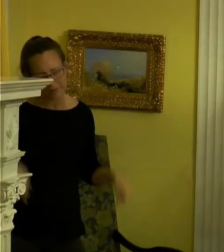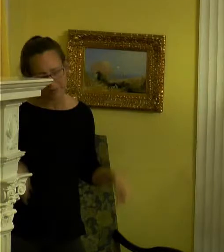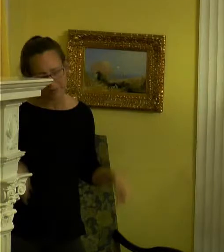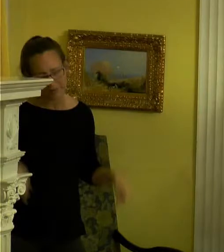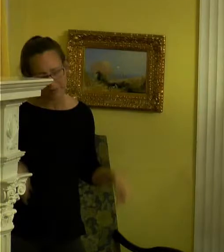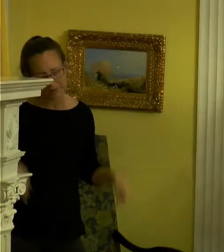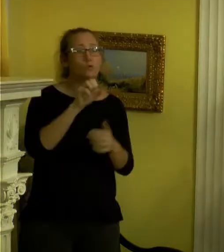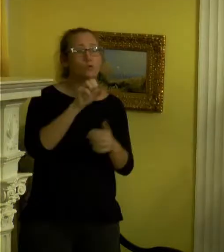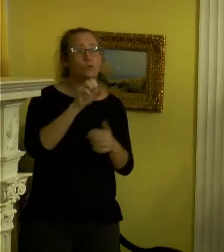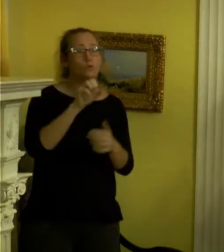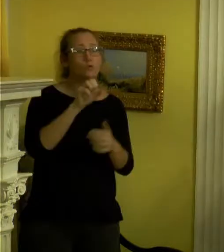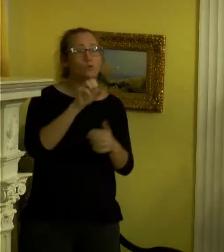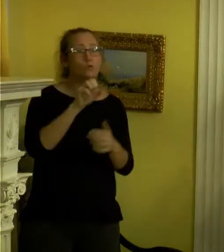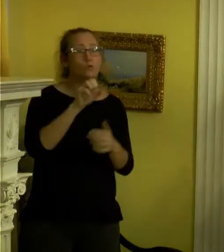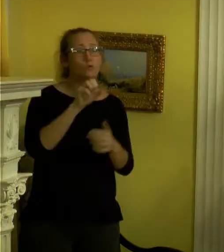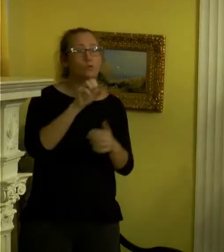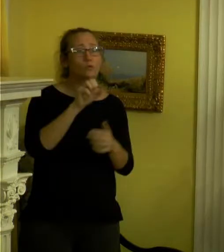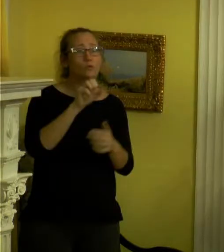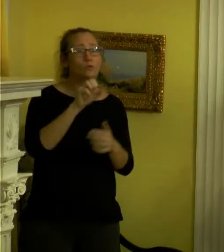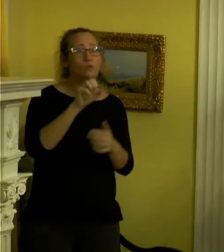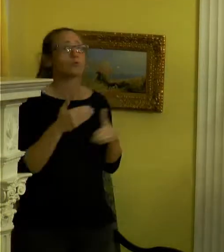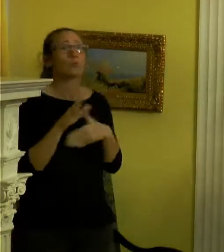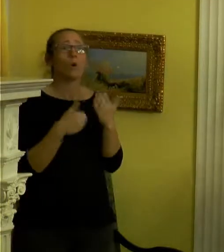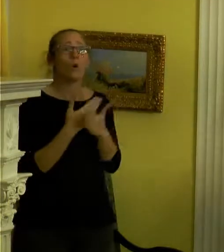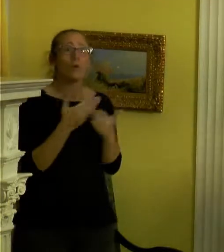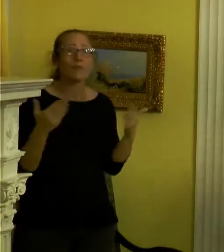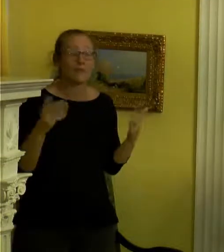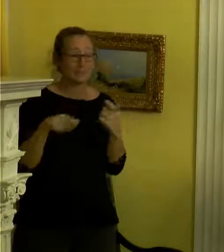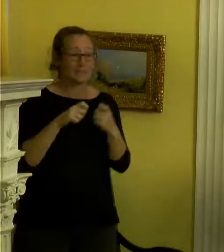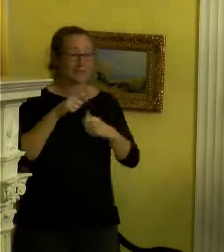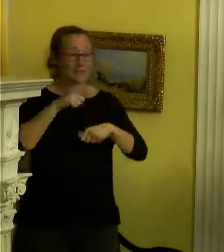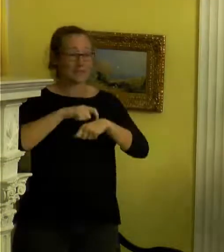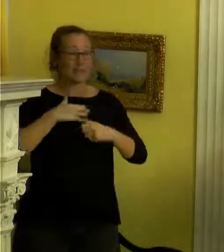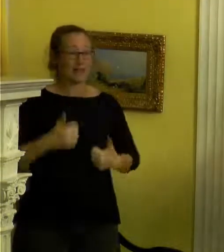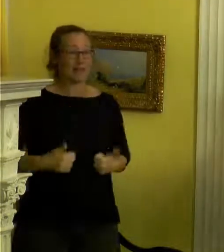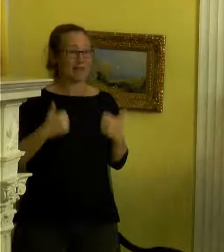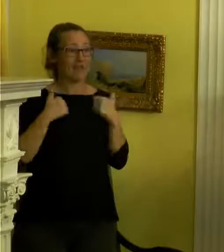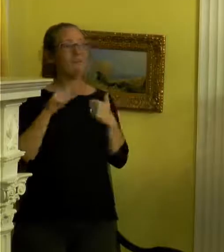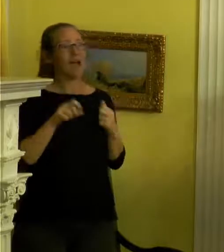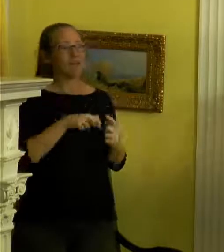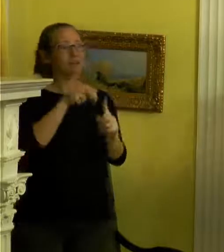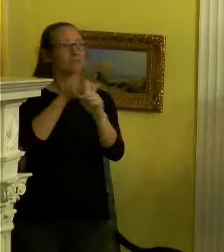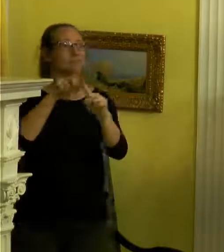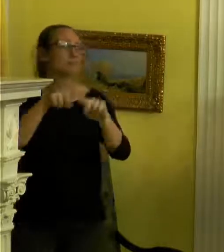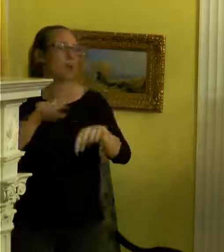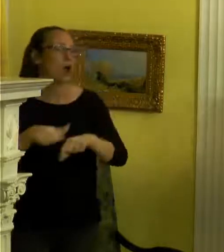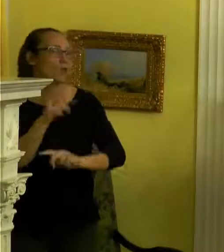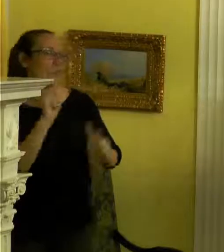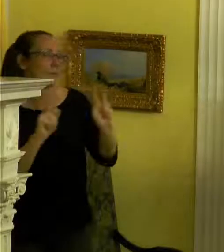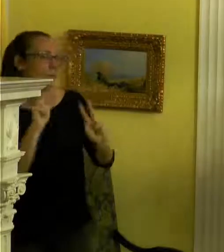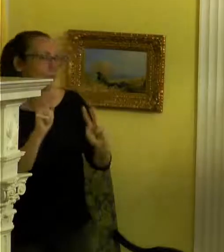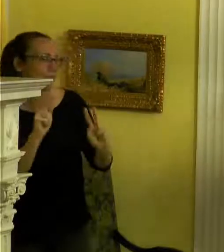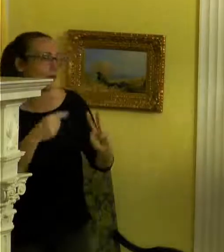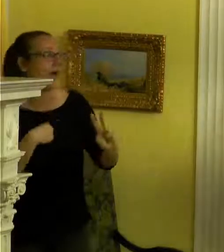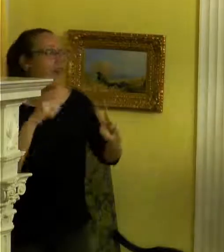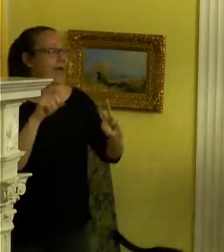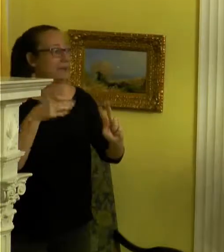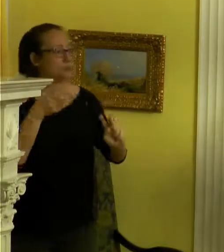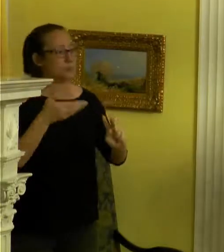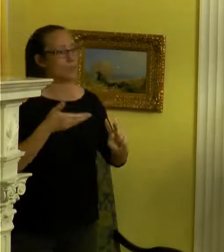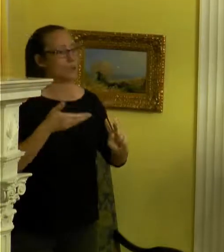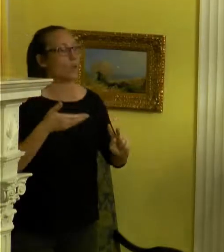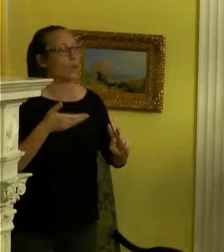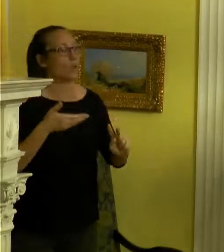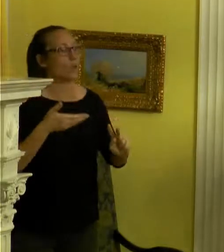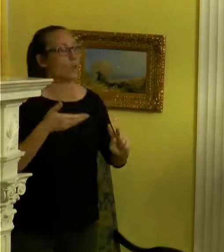gurus. You can do all the things that, at a certain point in my life, I had to go to other people for. I had to be welcoming to the